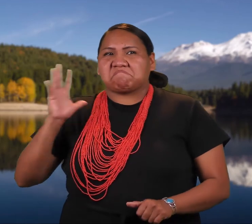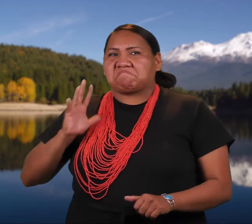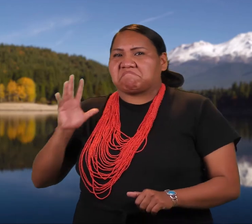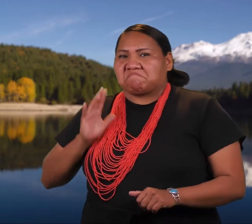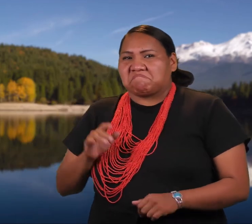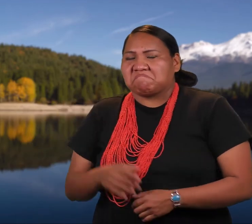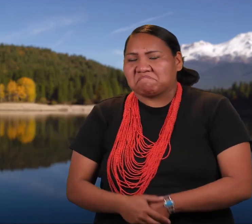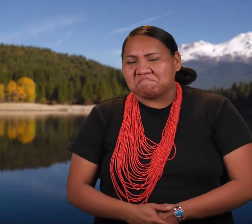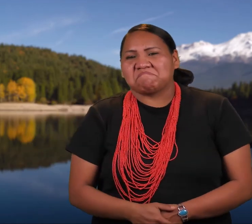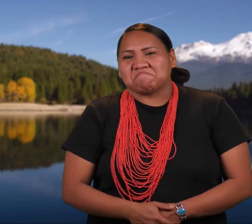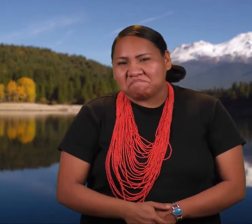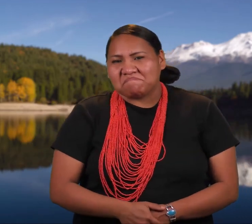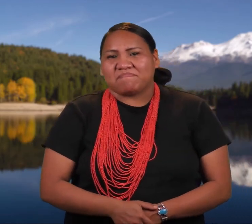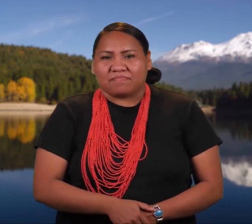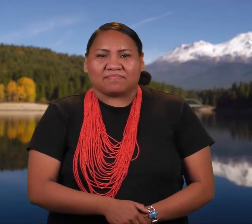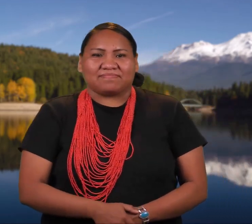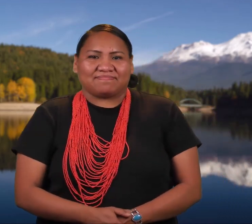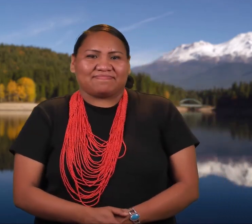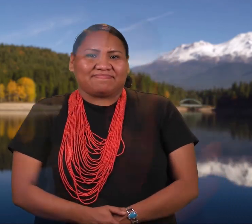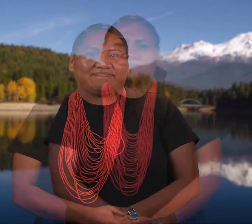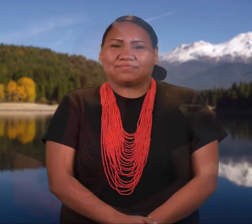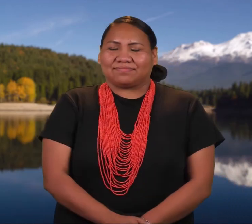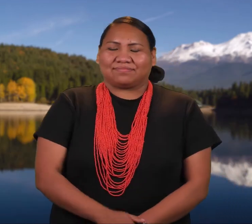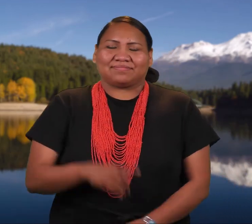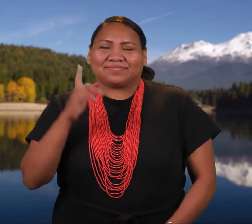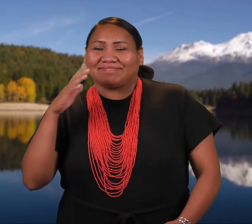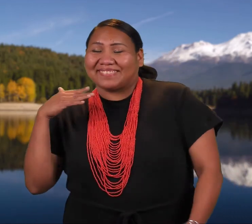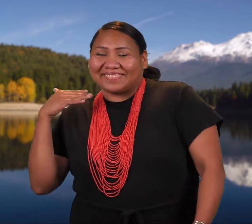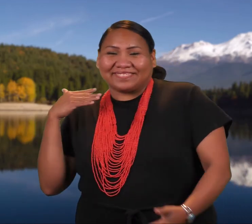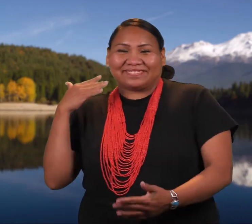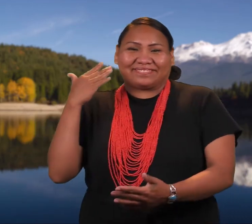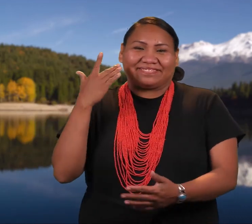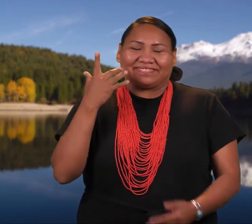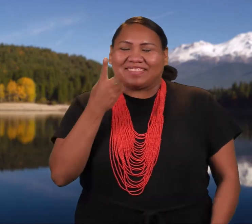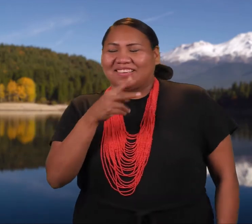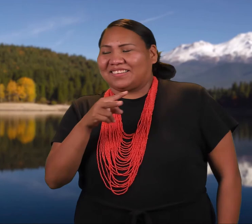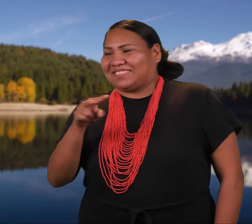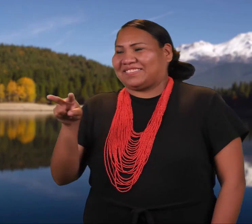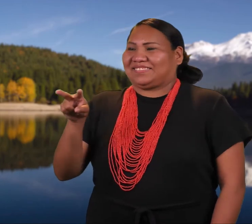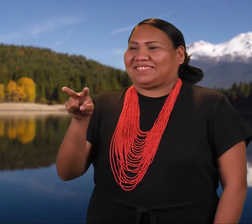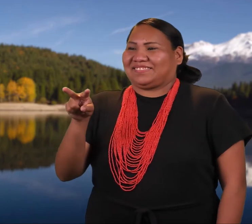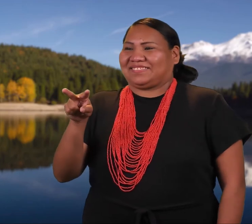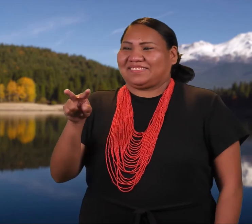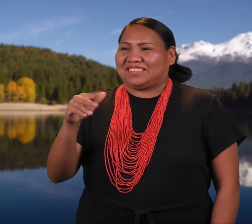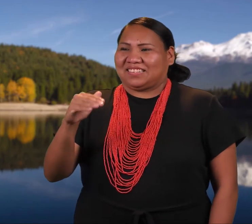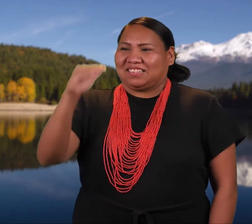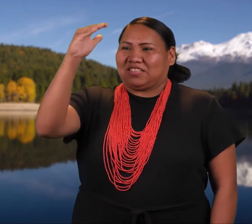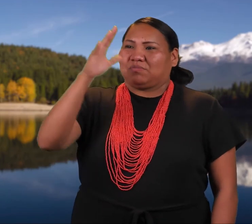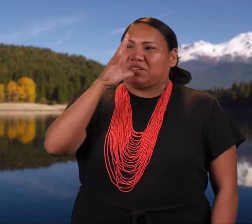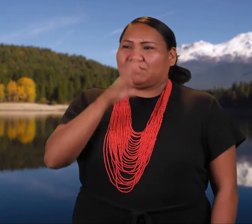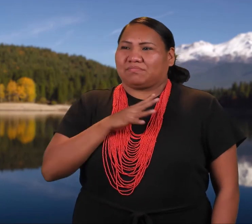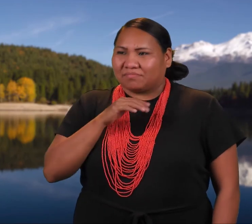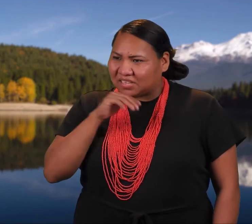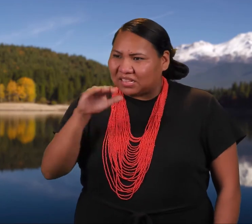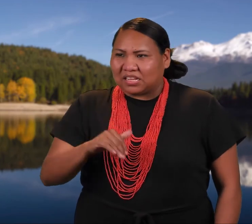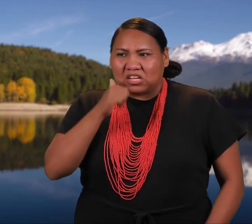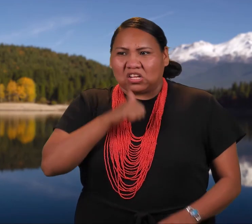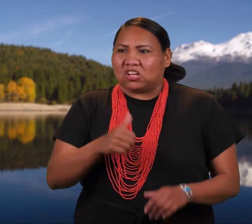exactly as she did when he saw her last, when he found a grown woman instead and learned and that the strange